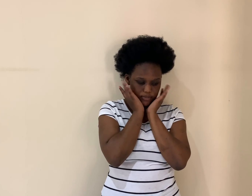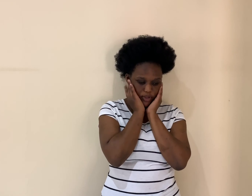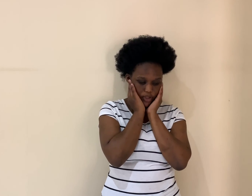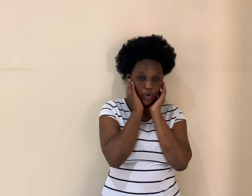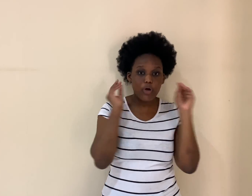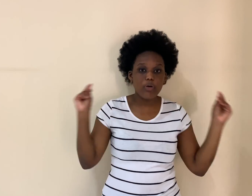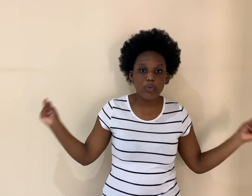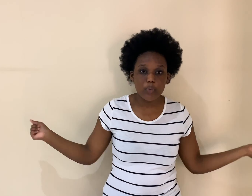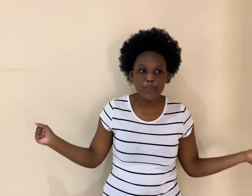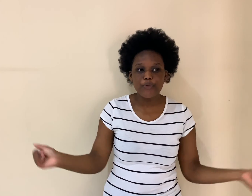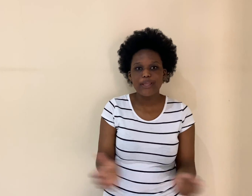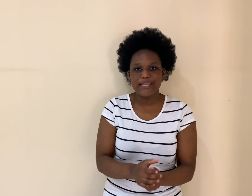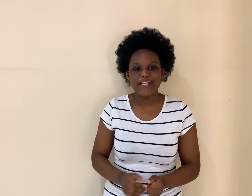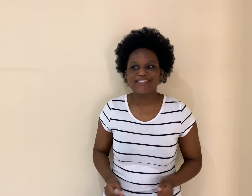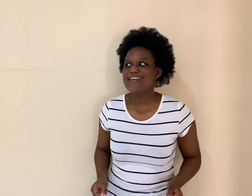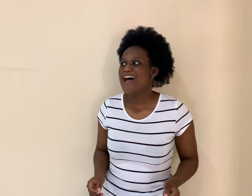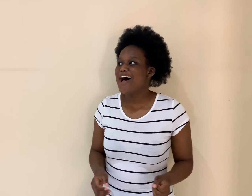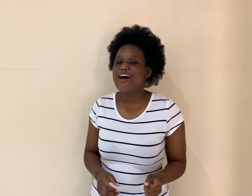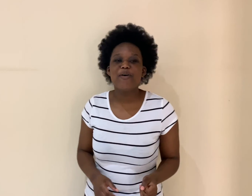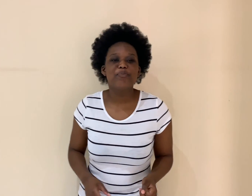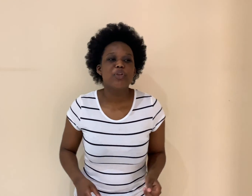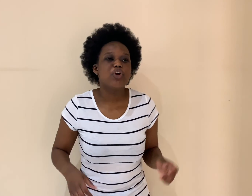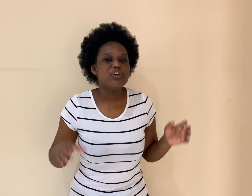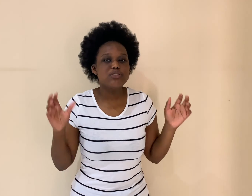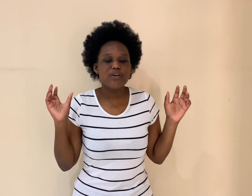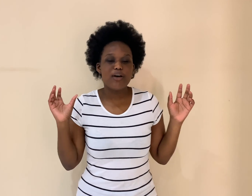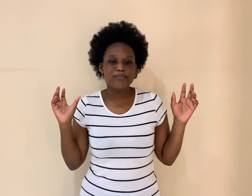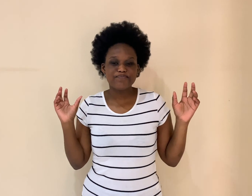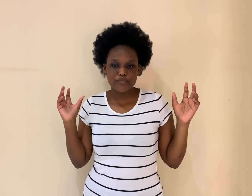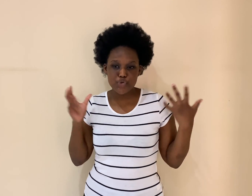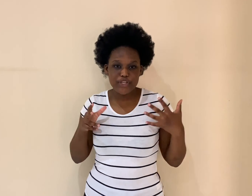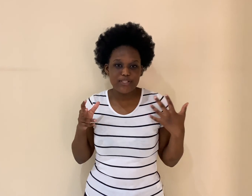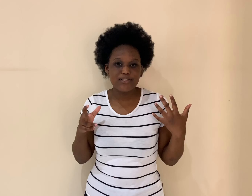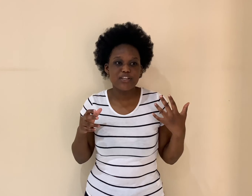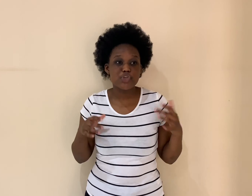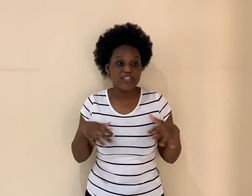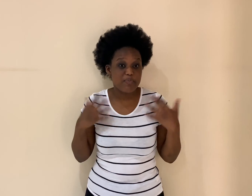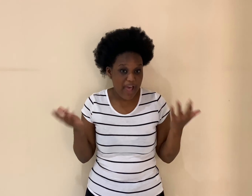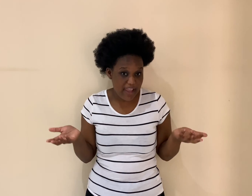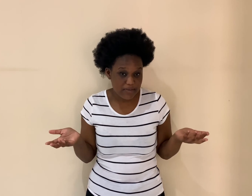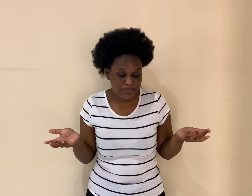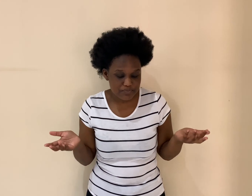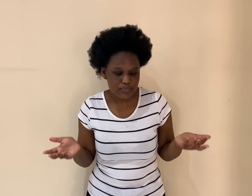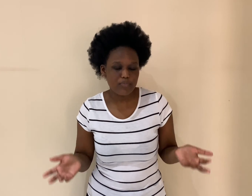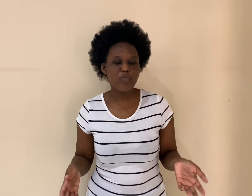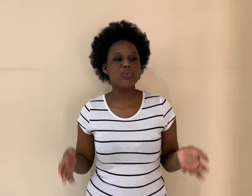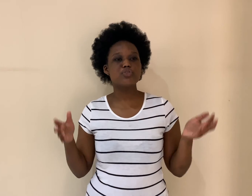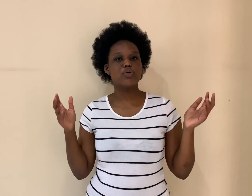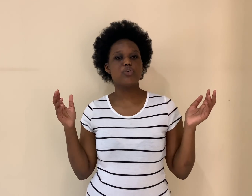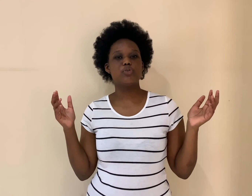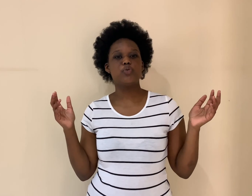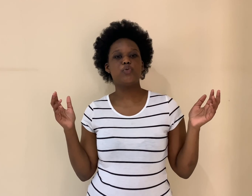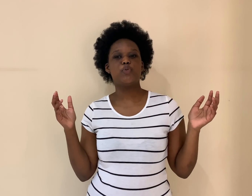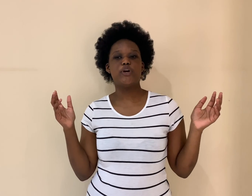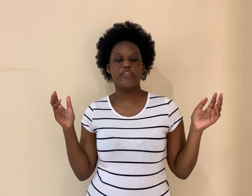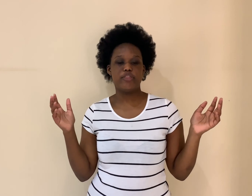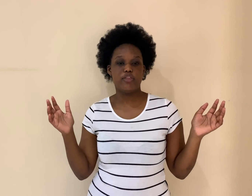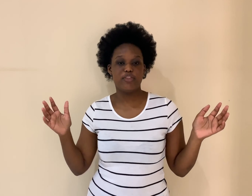let think. Oh, yes. Um, because, um, trees transpire. So with the